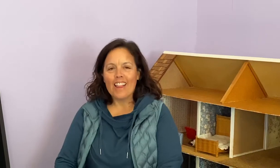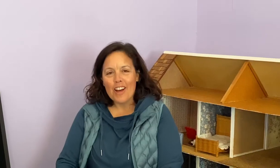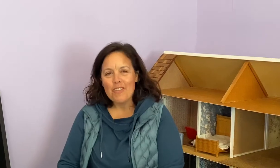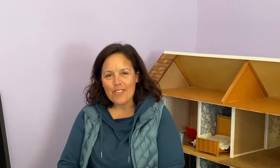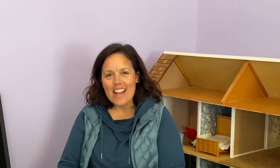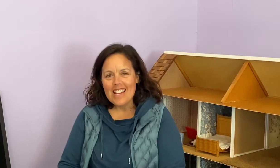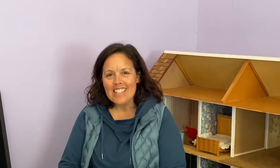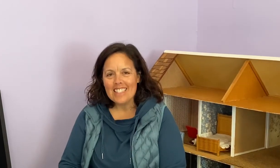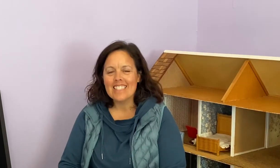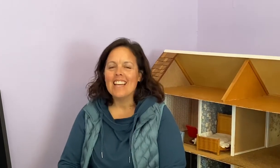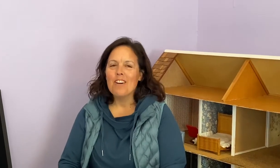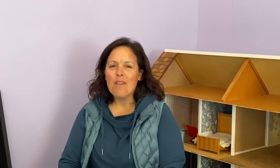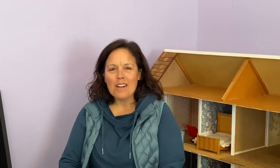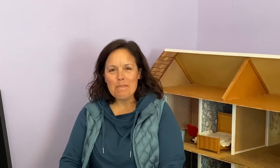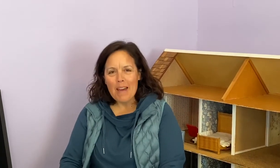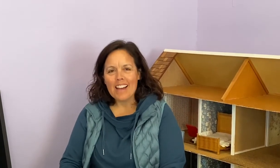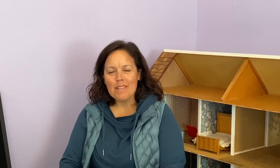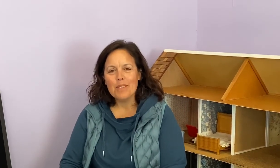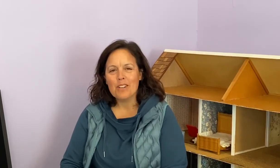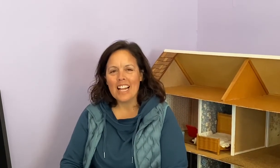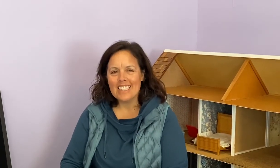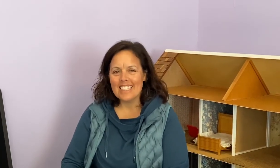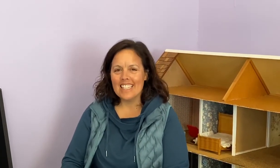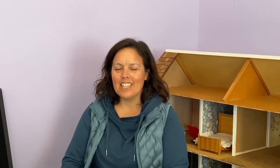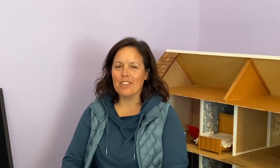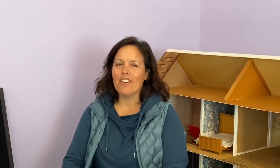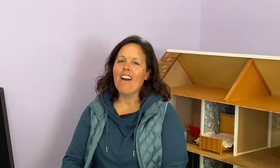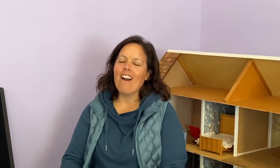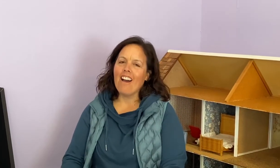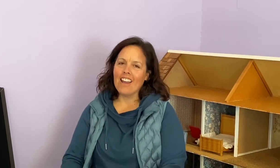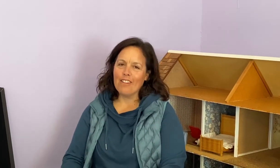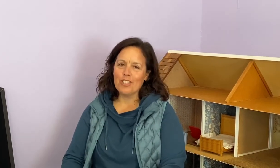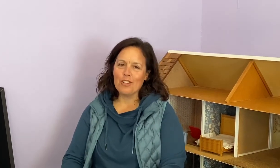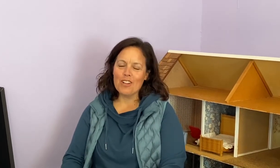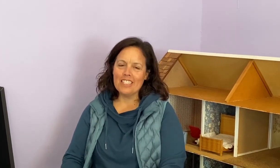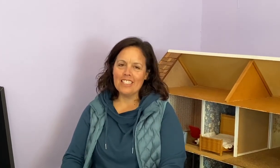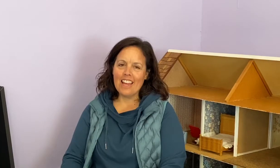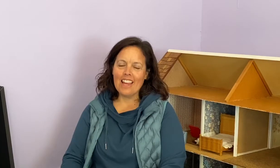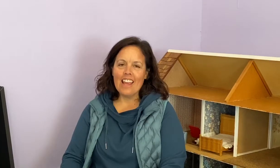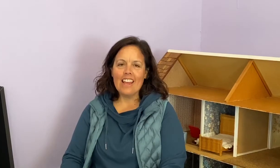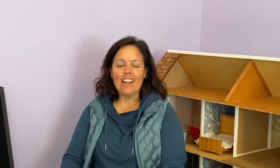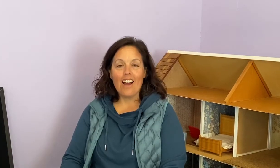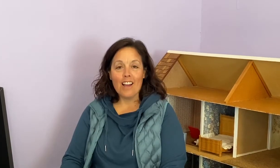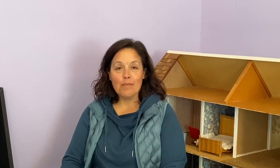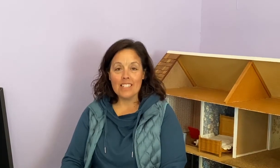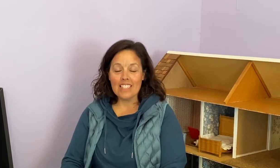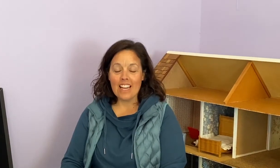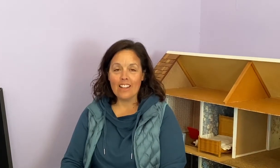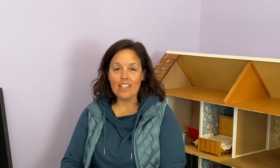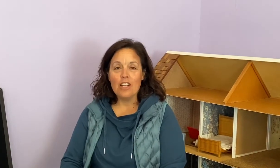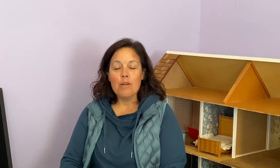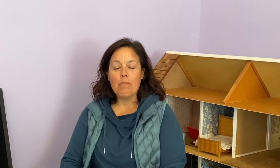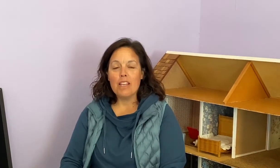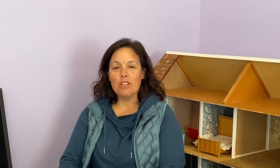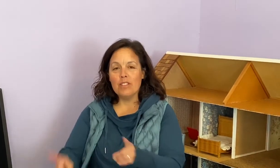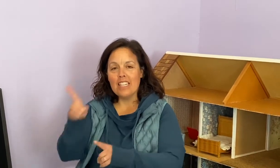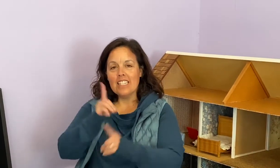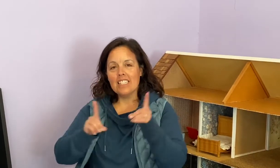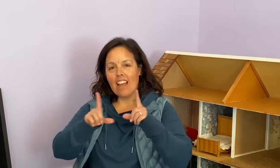Hello friends! Welcome back. I'm so glad to see you. I have a story today and I'm going to tell it by using sign